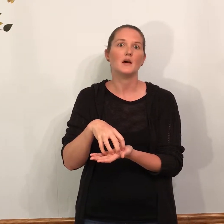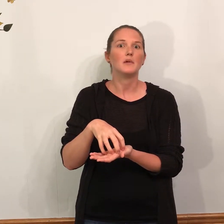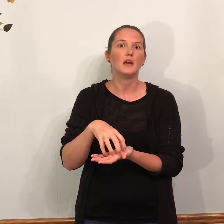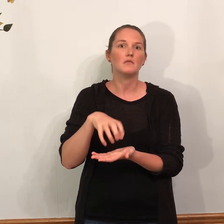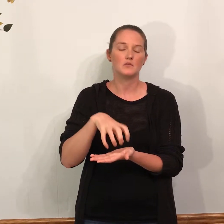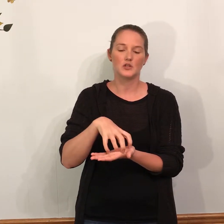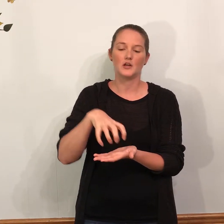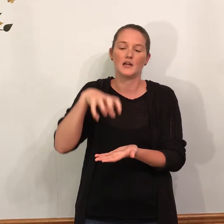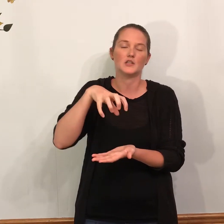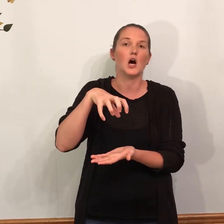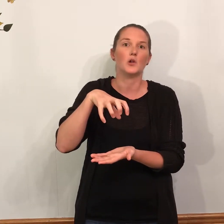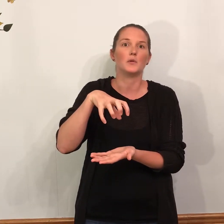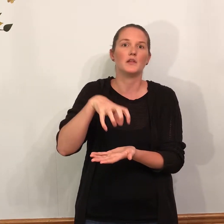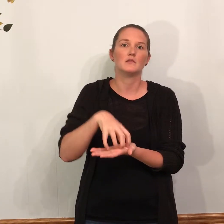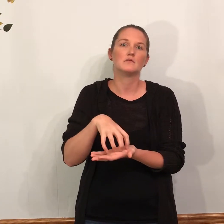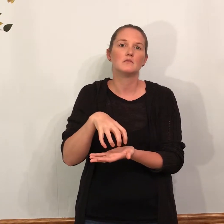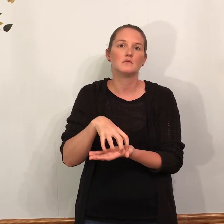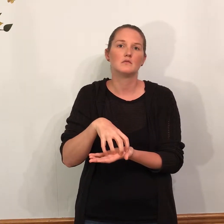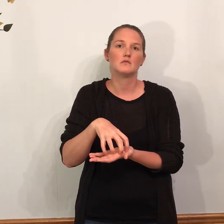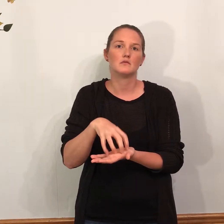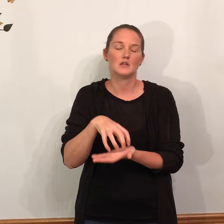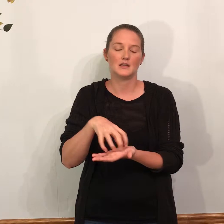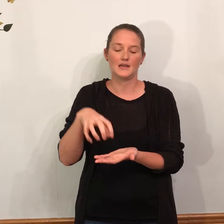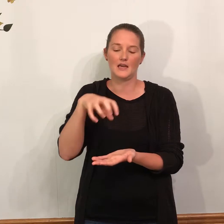cupcake. So you're going to get taller with it. Cake.